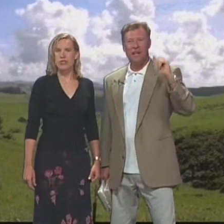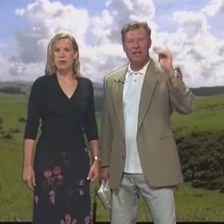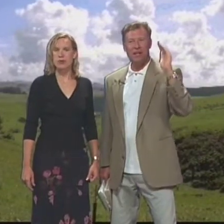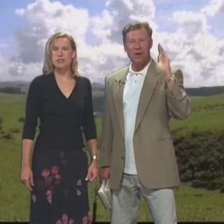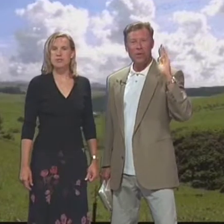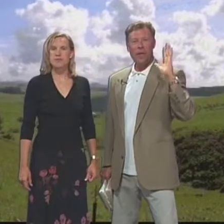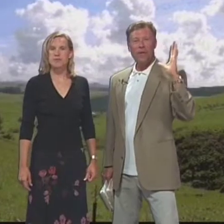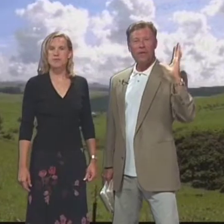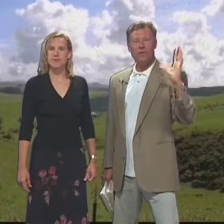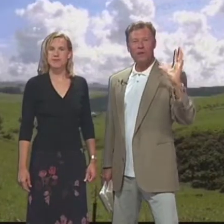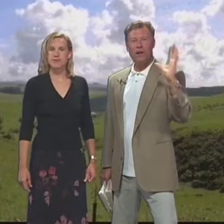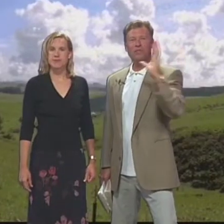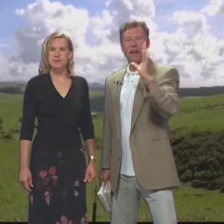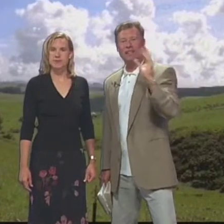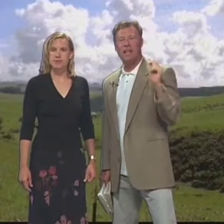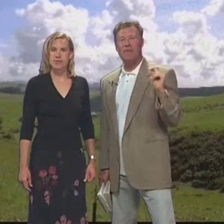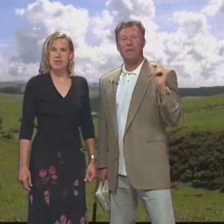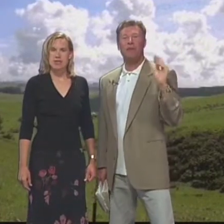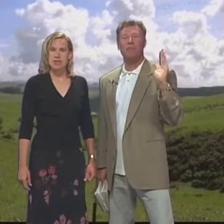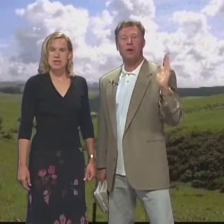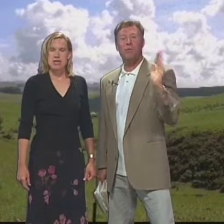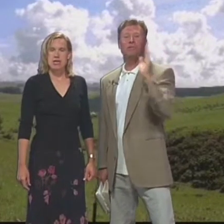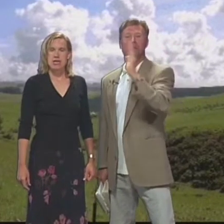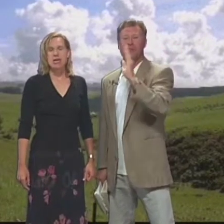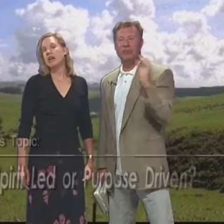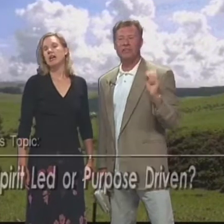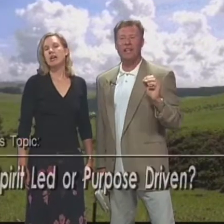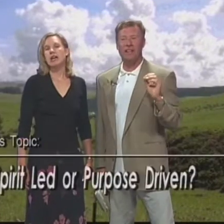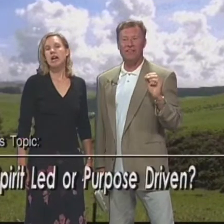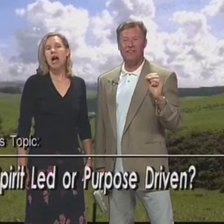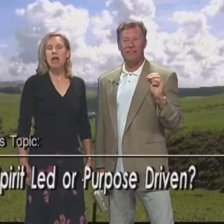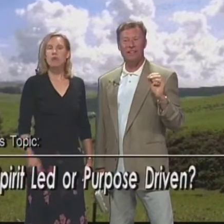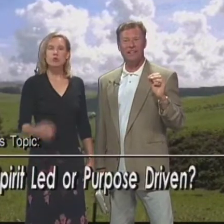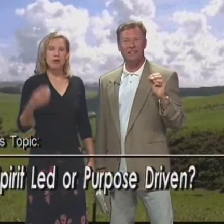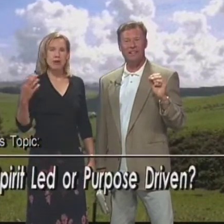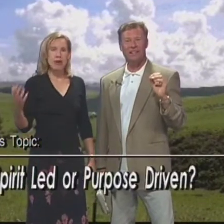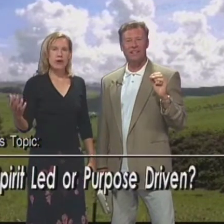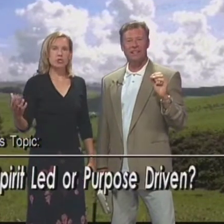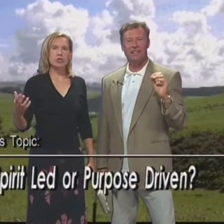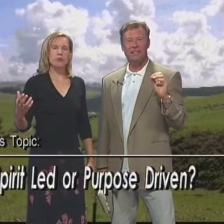You know, there's a lot of talk today About the purpose-driven life